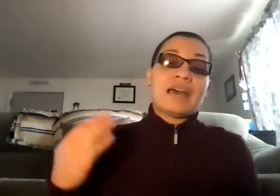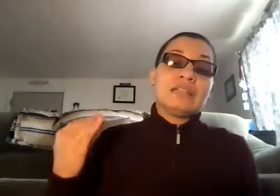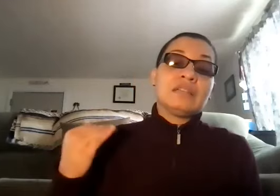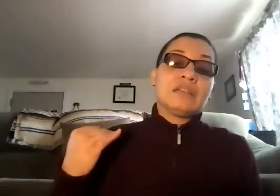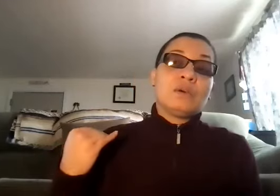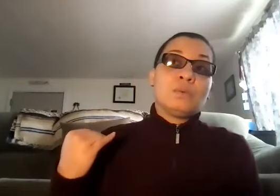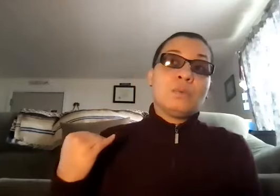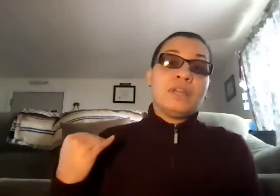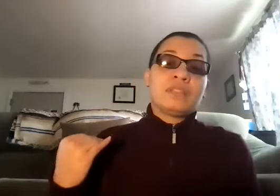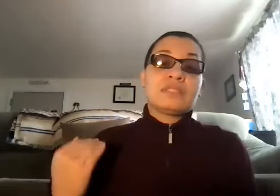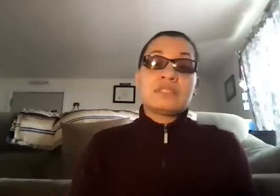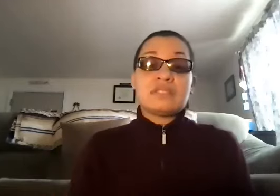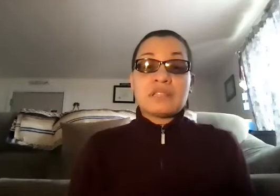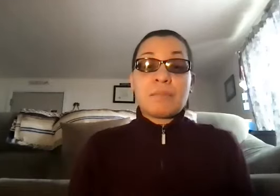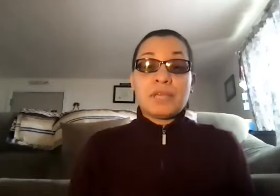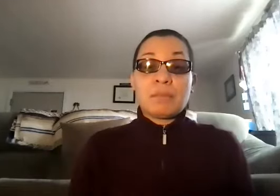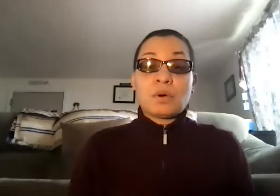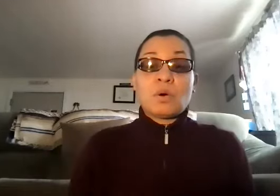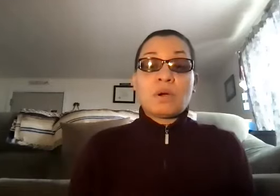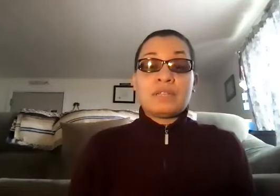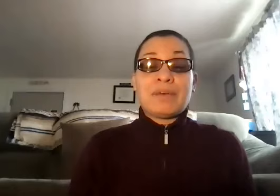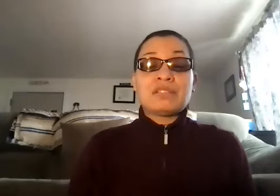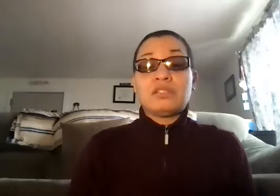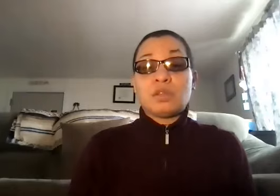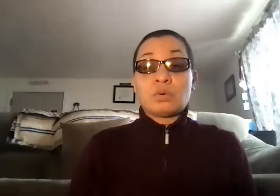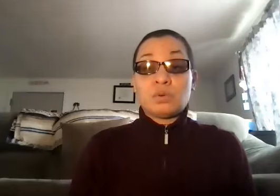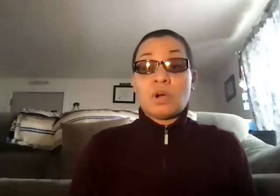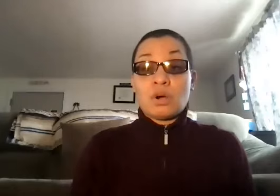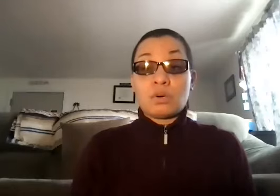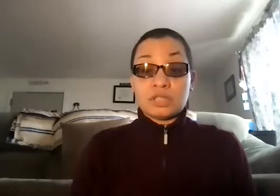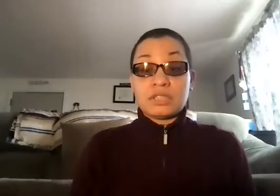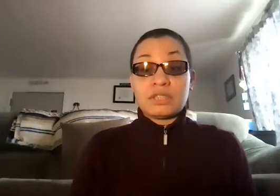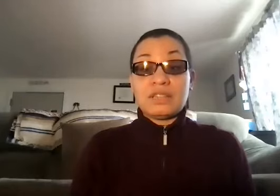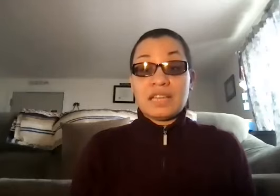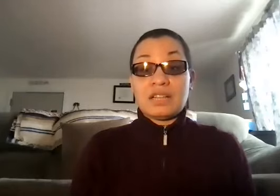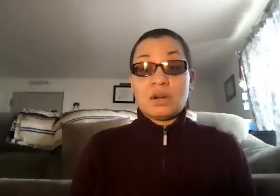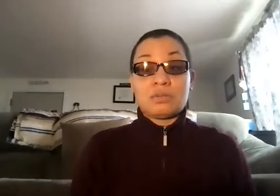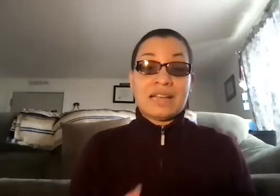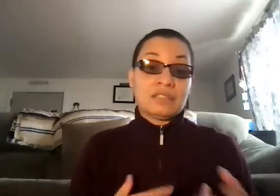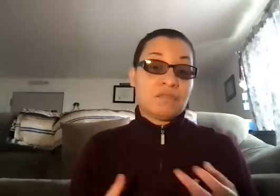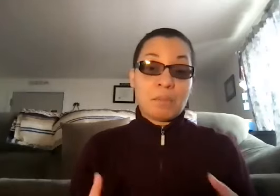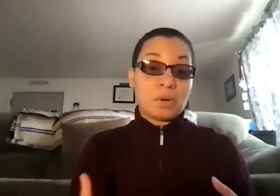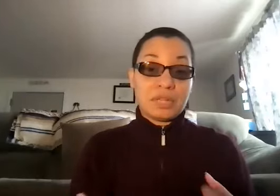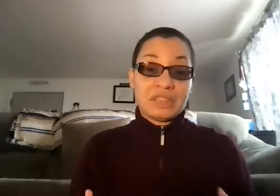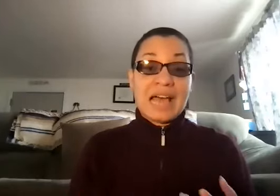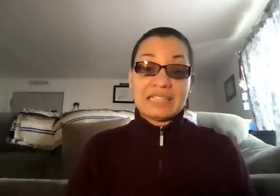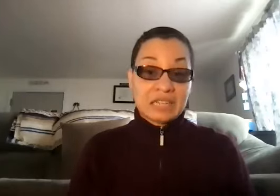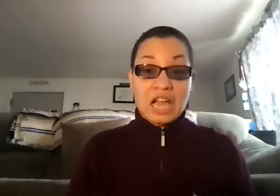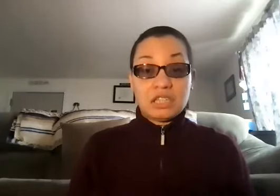with some people, especially those who are older, they don't like to fumble with the high technology